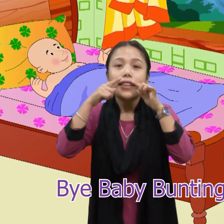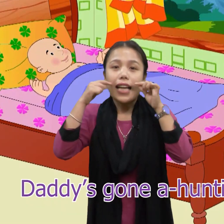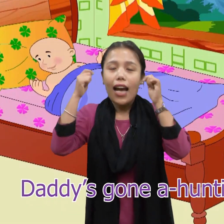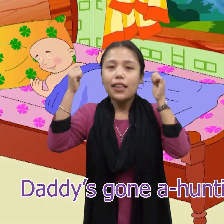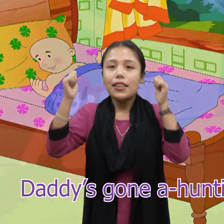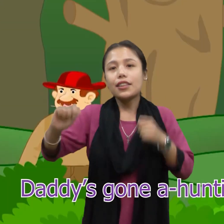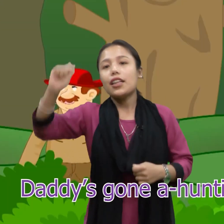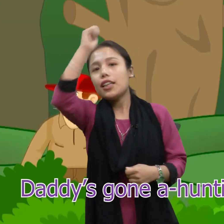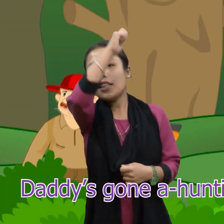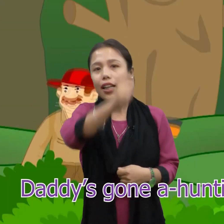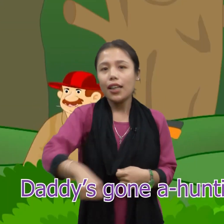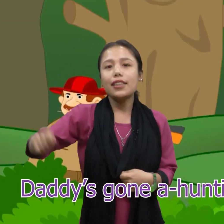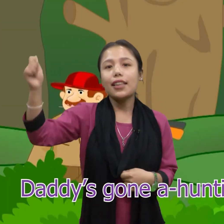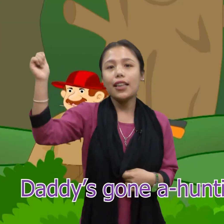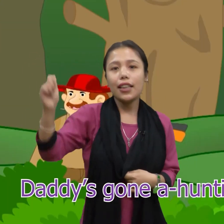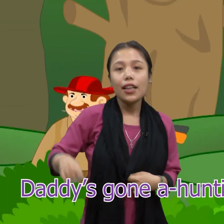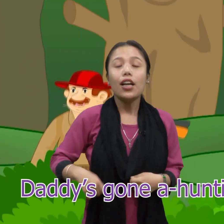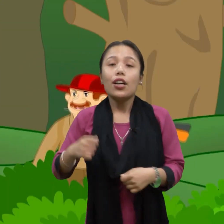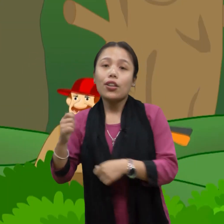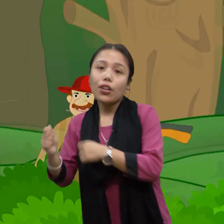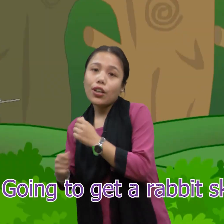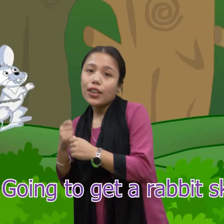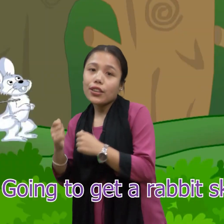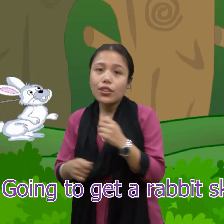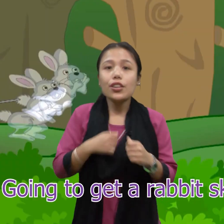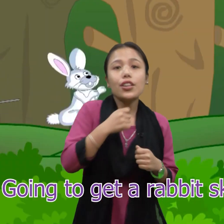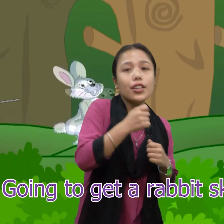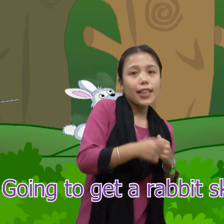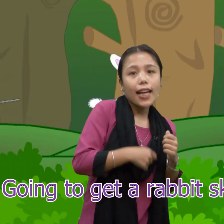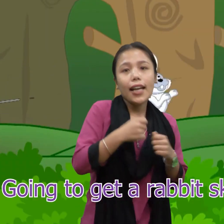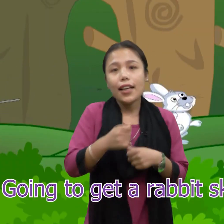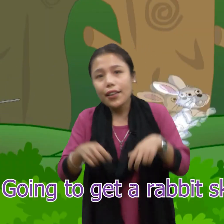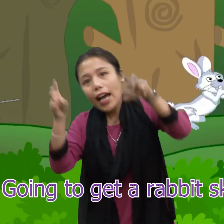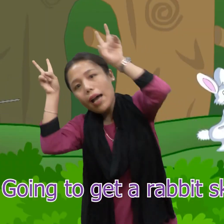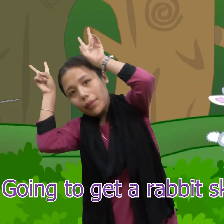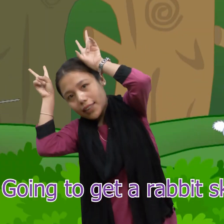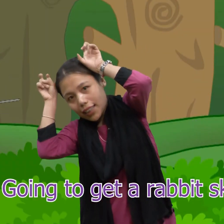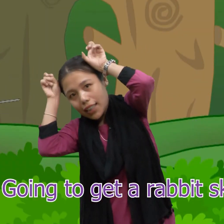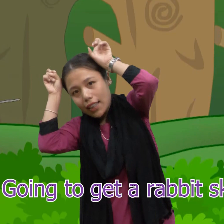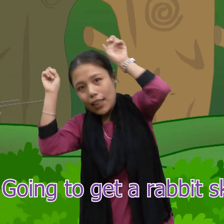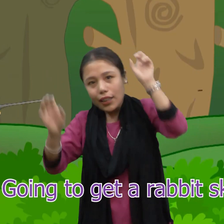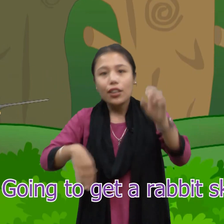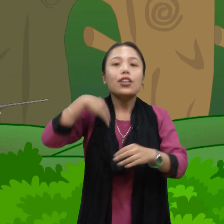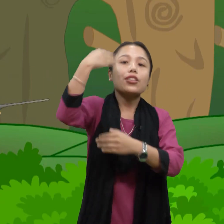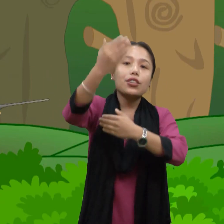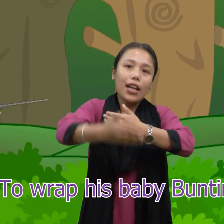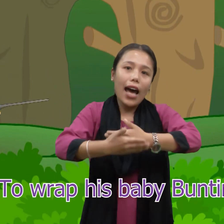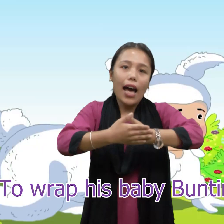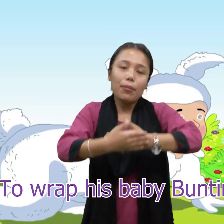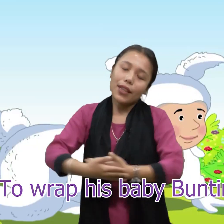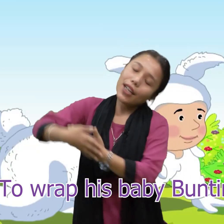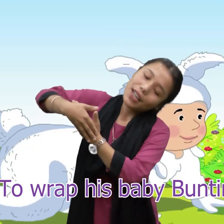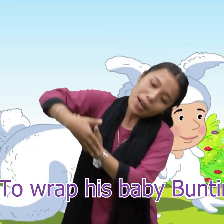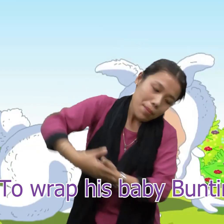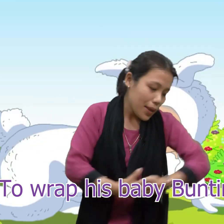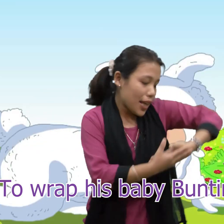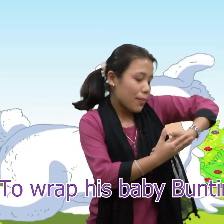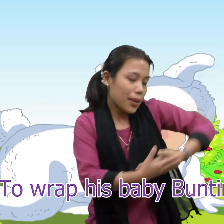dad is gonna hunting, going to get a rabbit skin, to wrap the baby